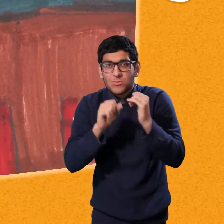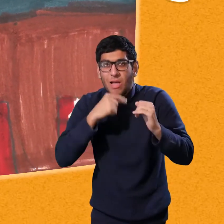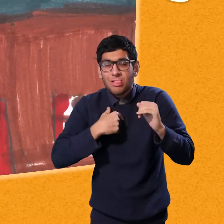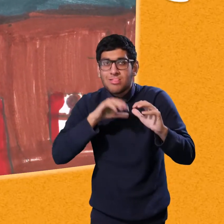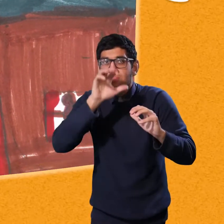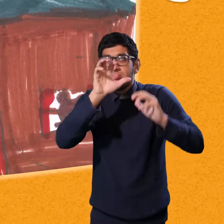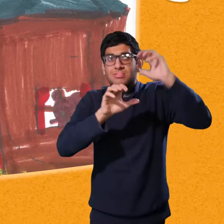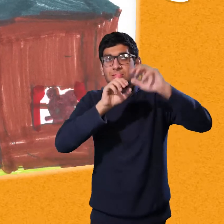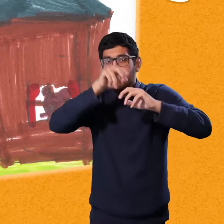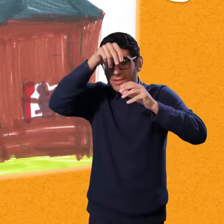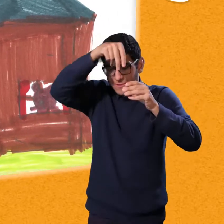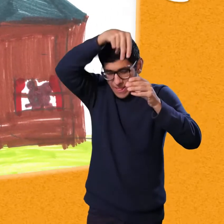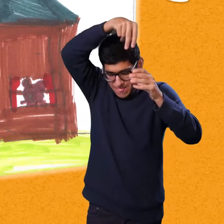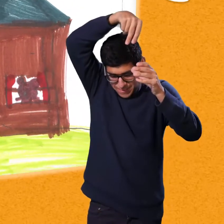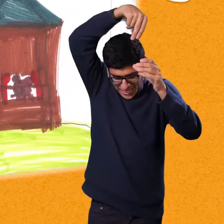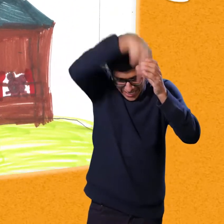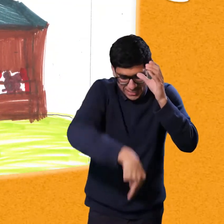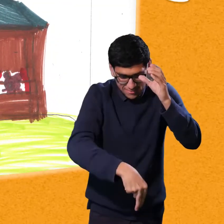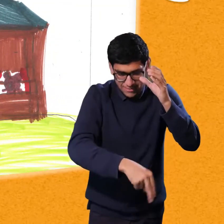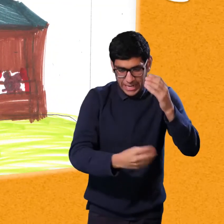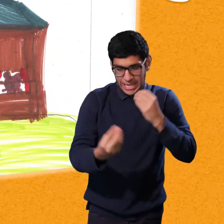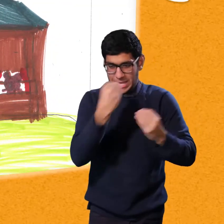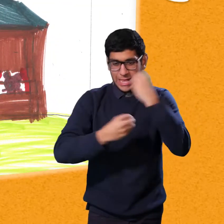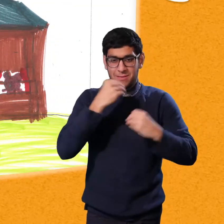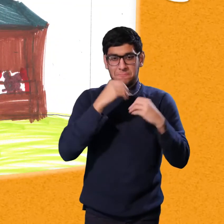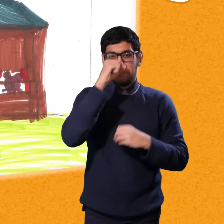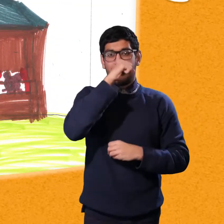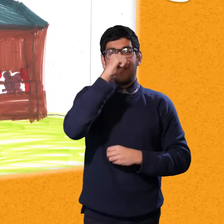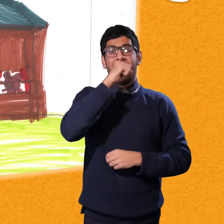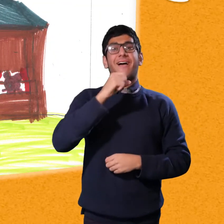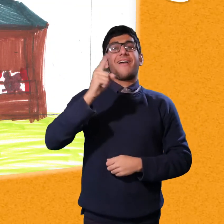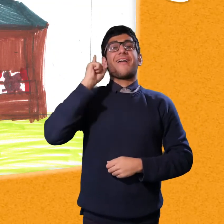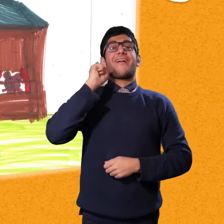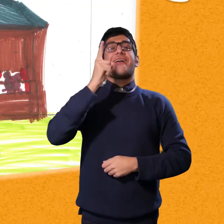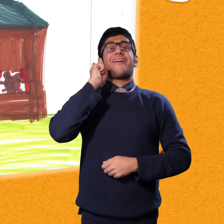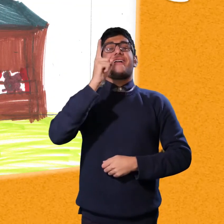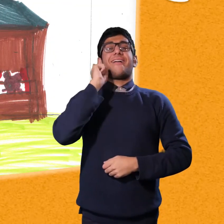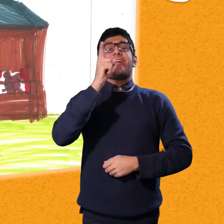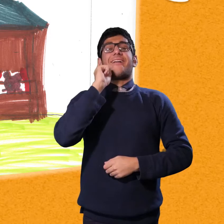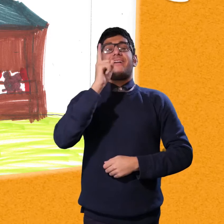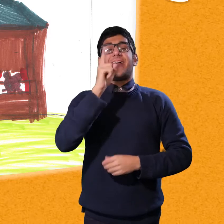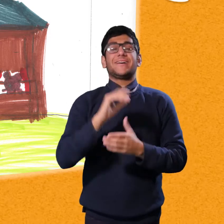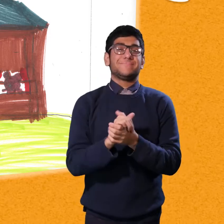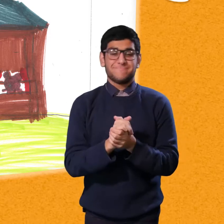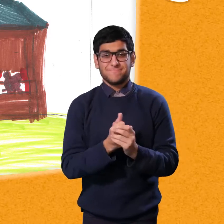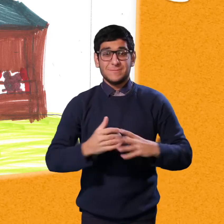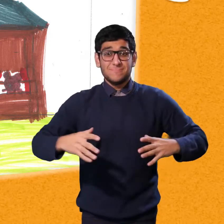I know. I can climb the house and get it through the chimney. And then eat all the little pigs.